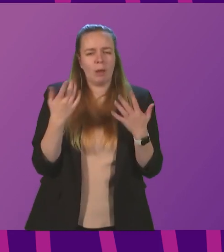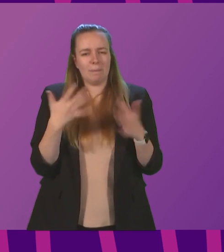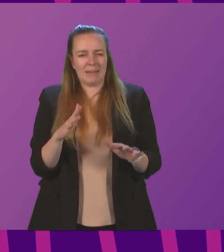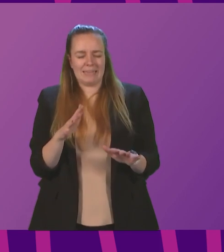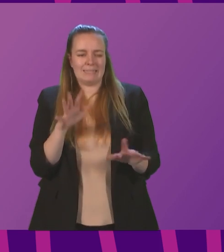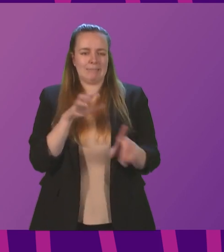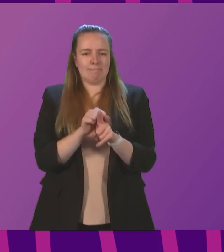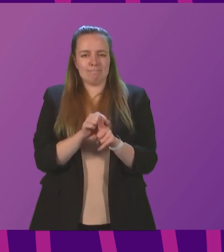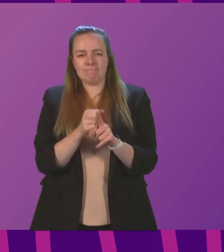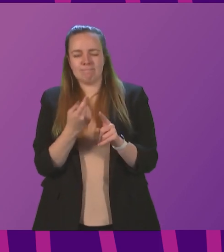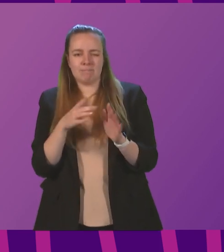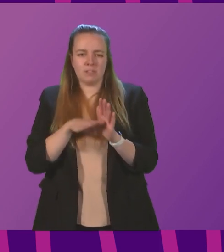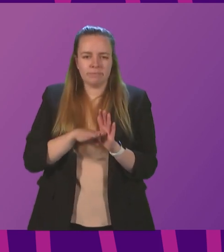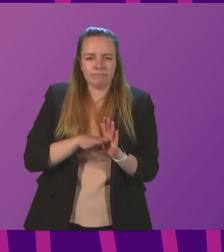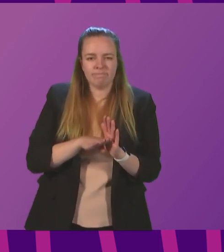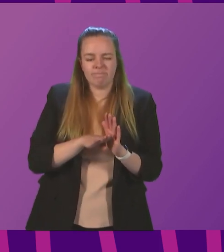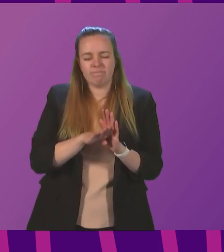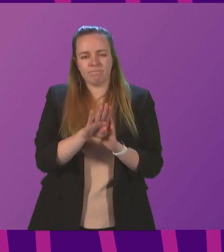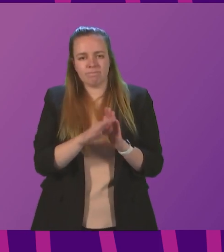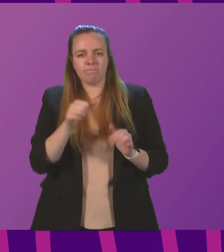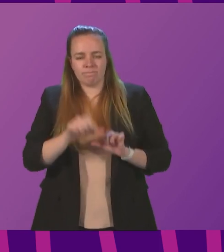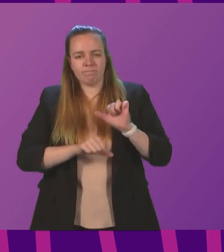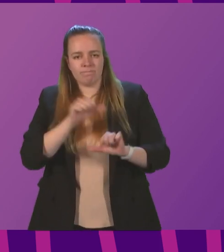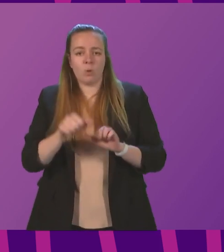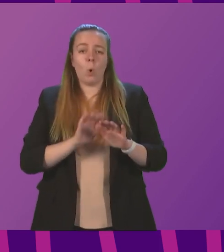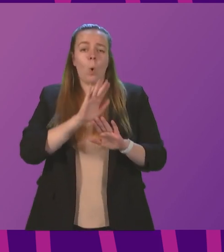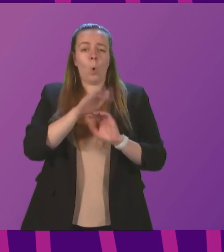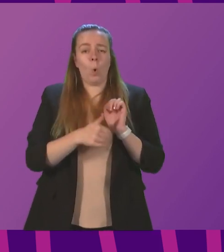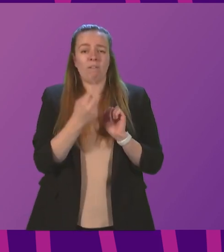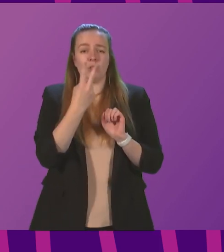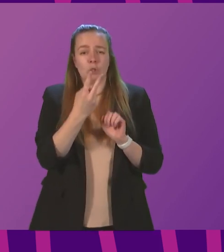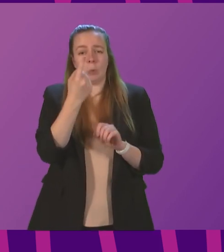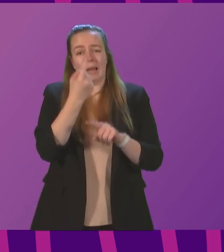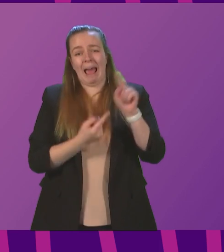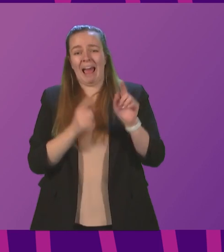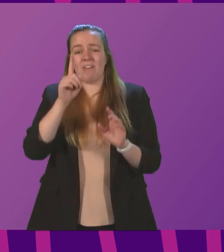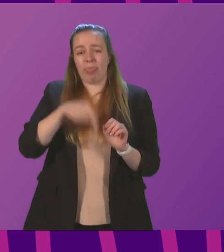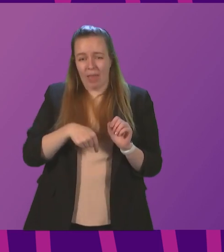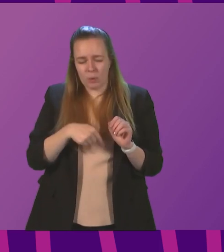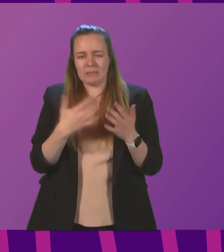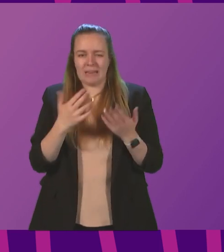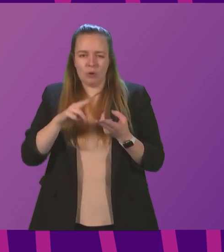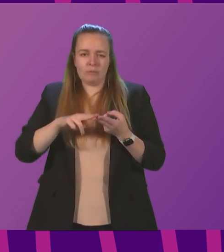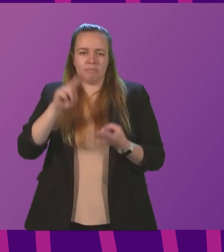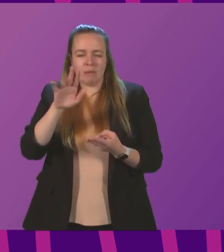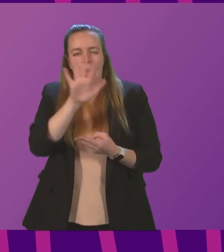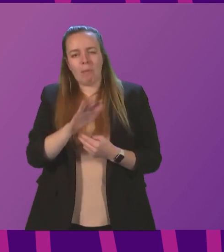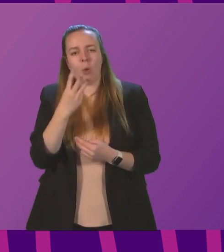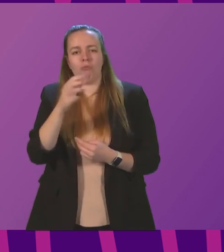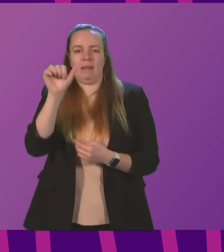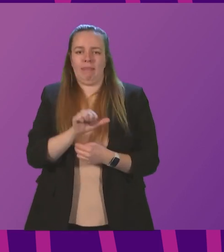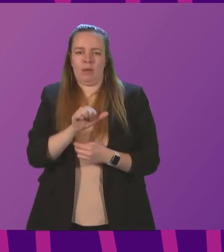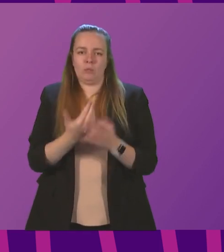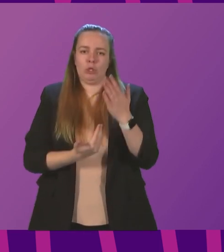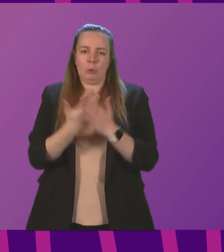increase in cases over the past two weeks, from just over 2,500 new cases a day to approximately 3,000